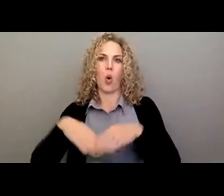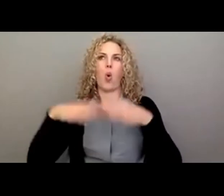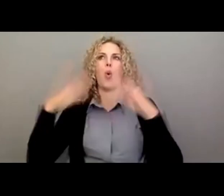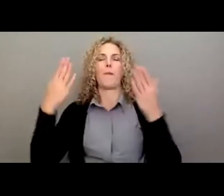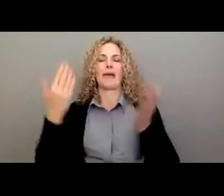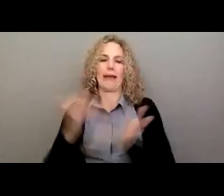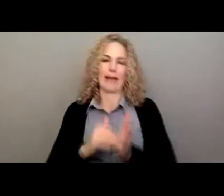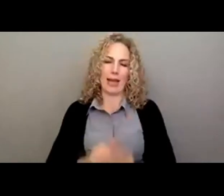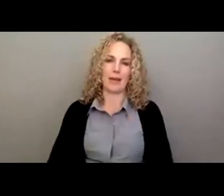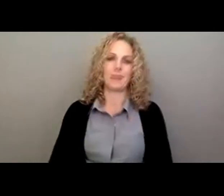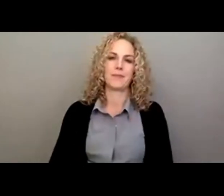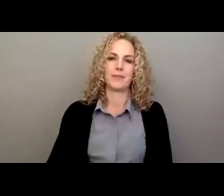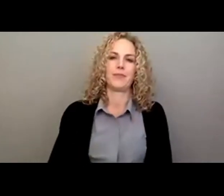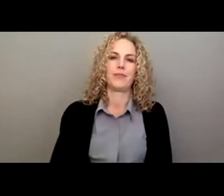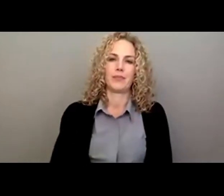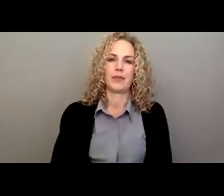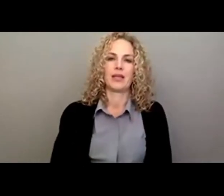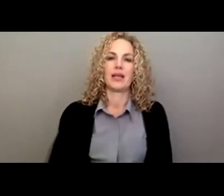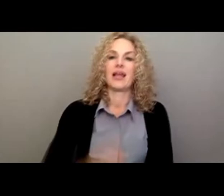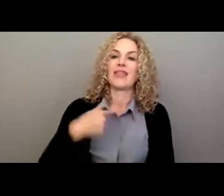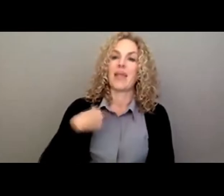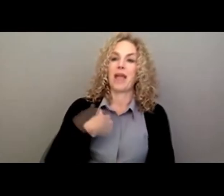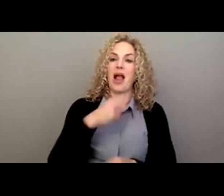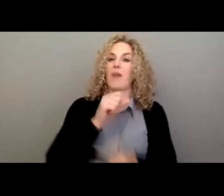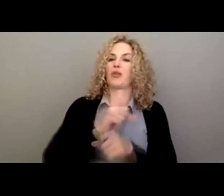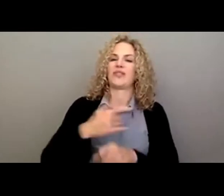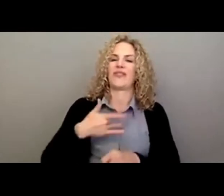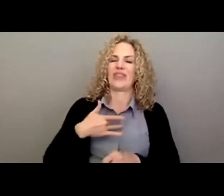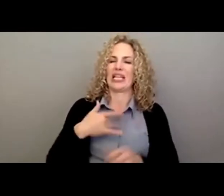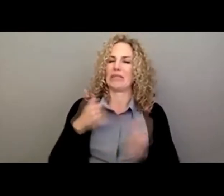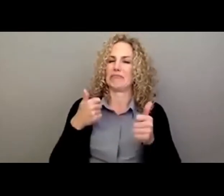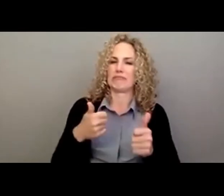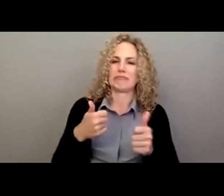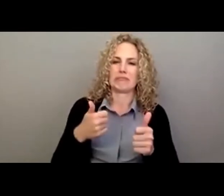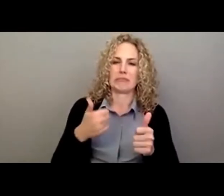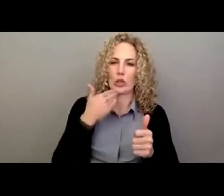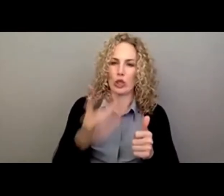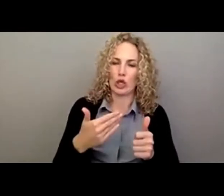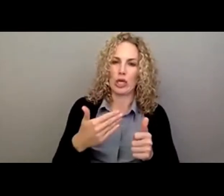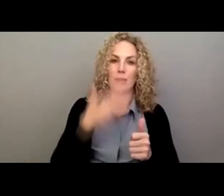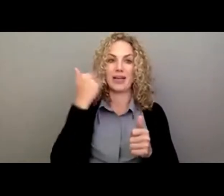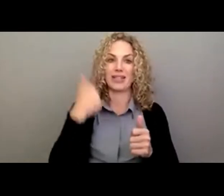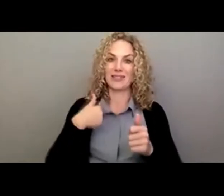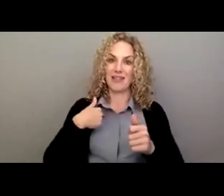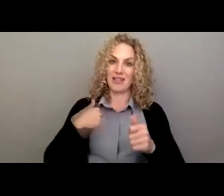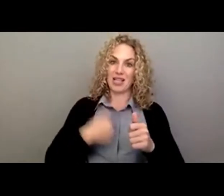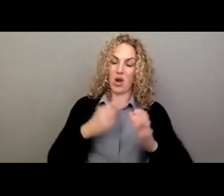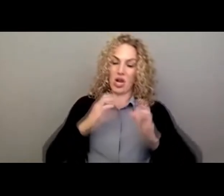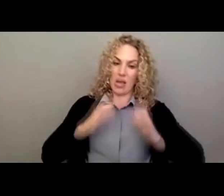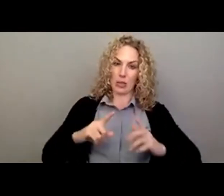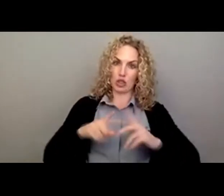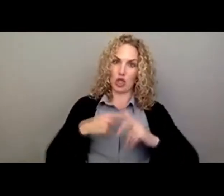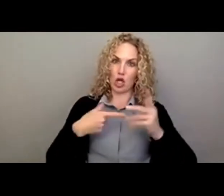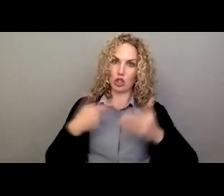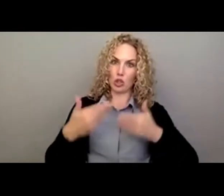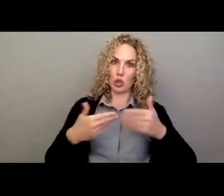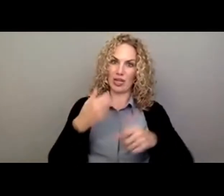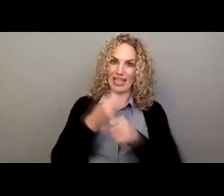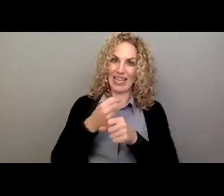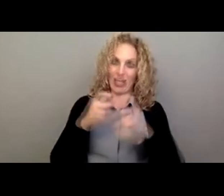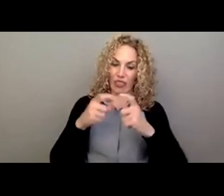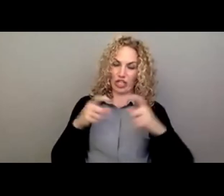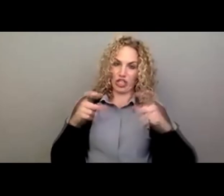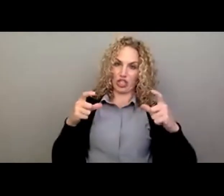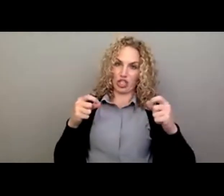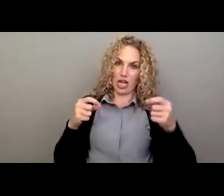that made our employees feel incredibly good as well, because as our customers started to get these checks and they